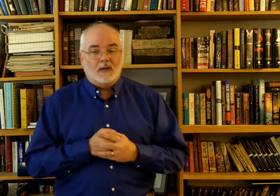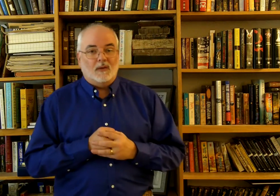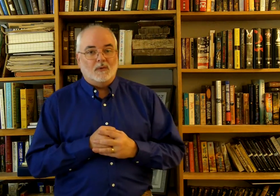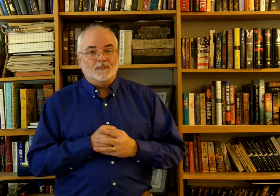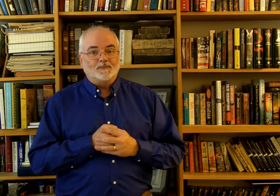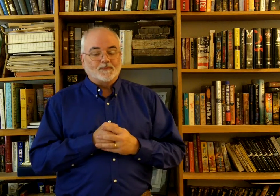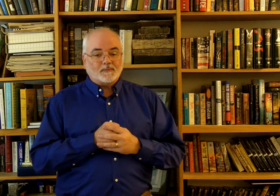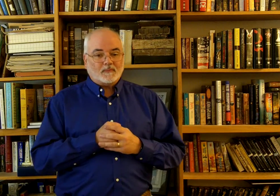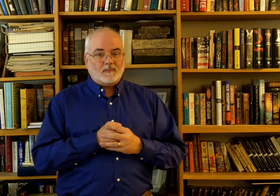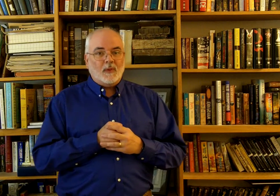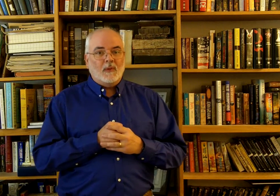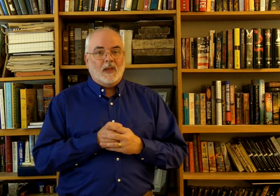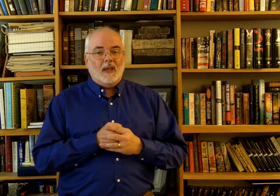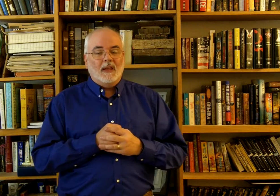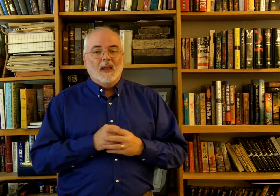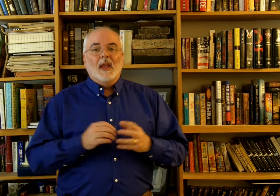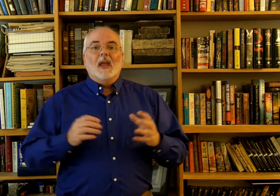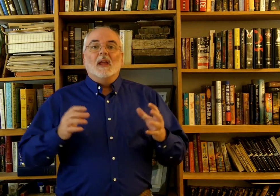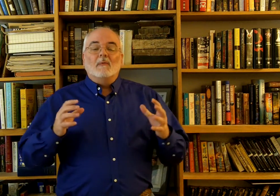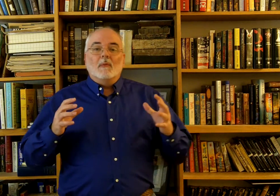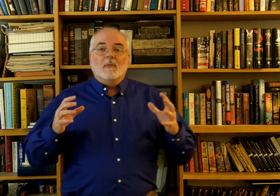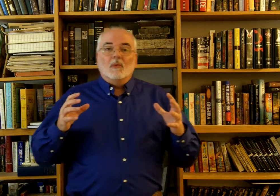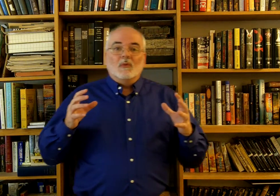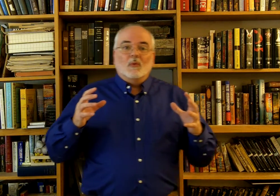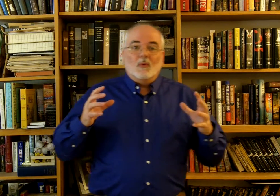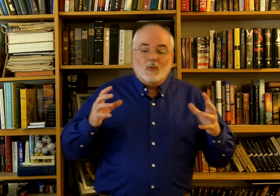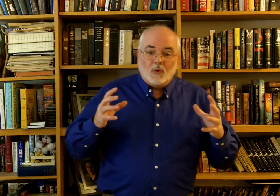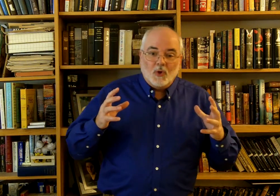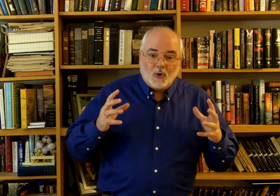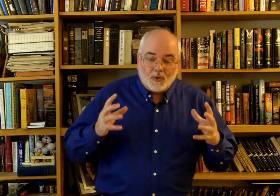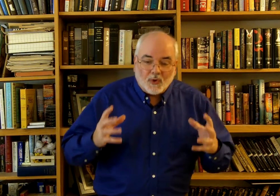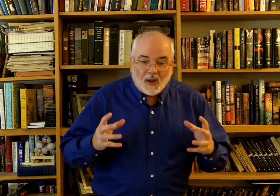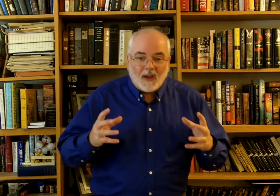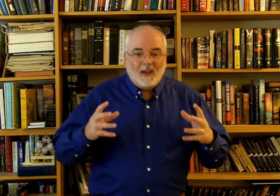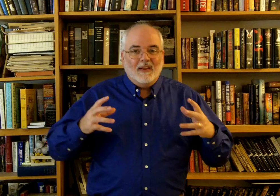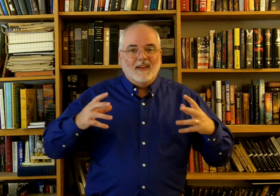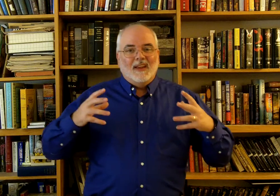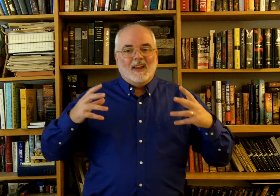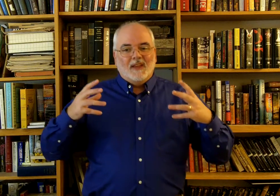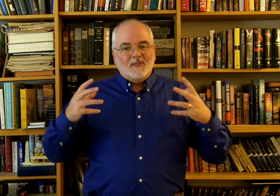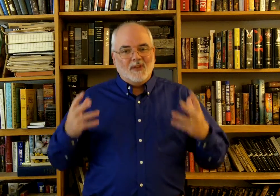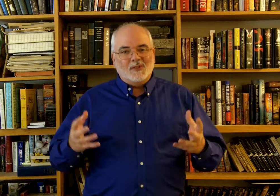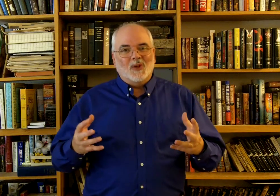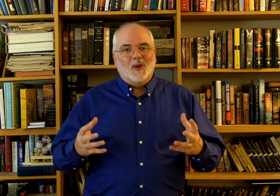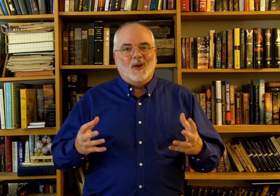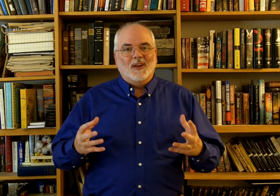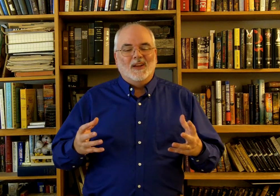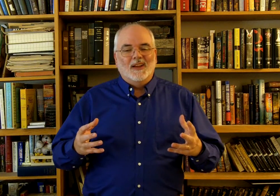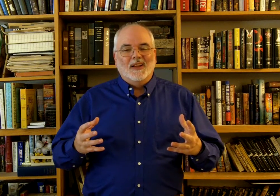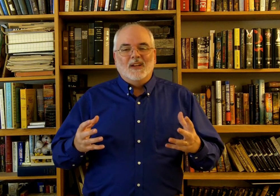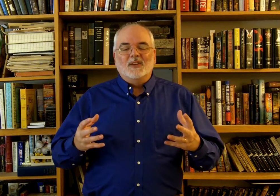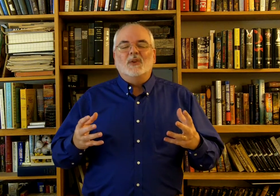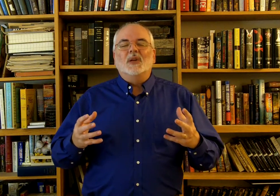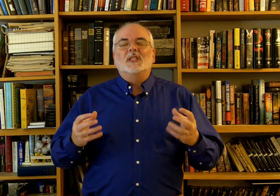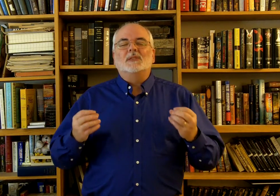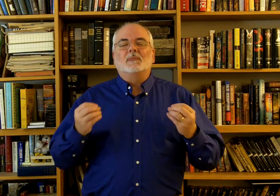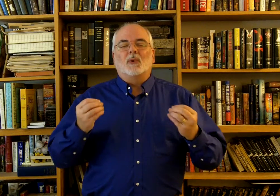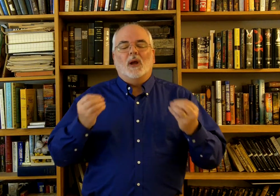to. Okay. You're trying in this song to express